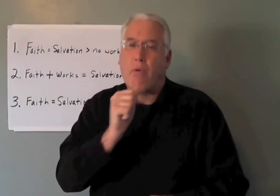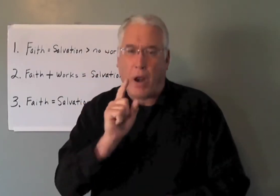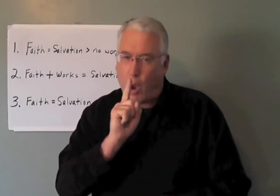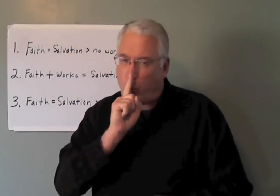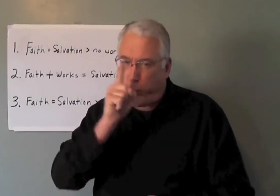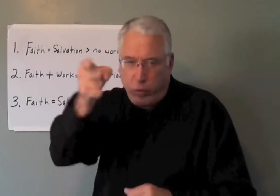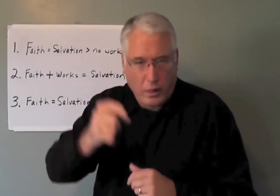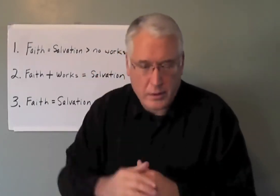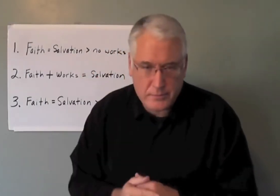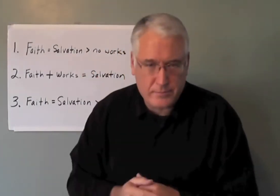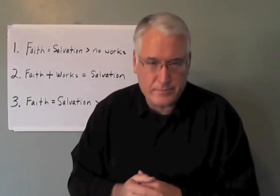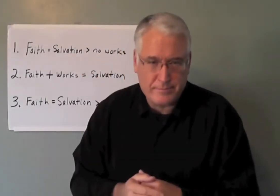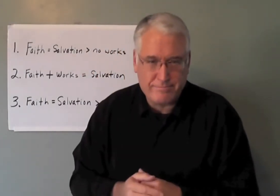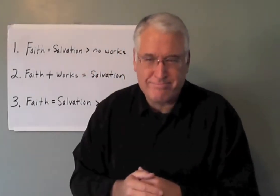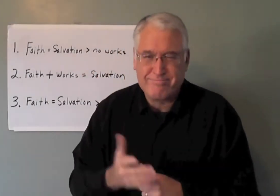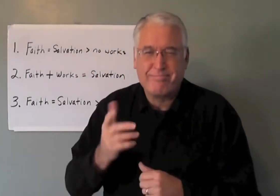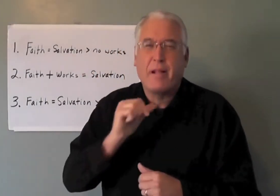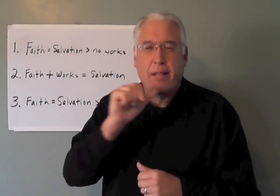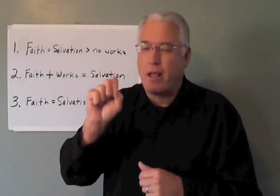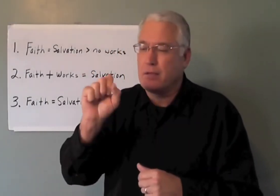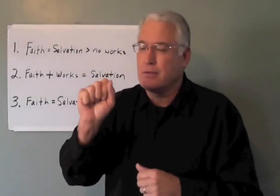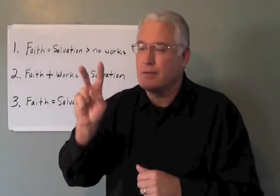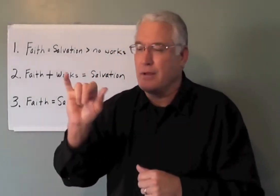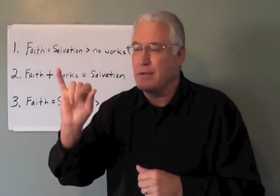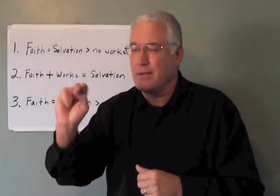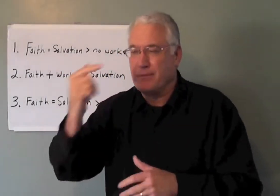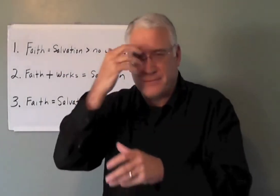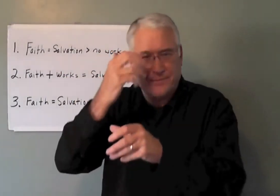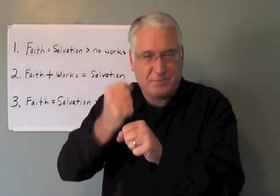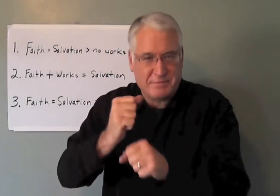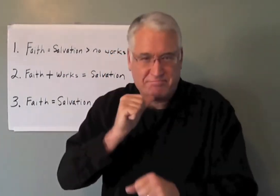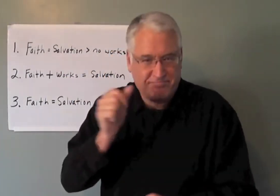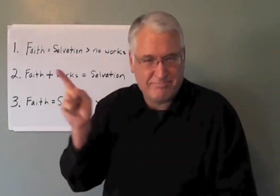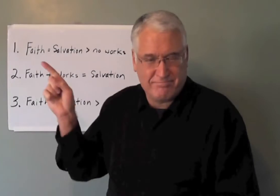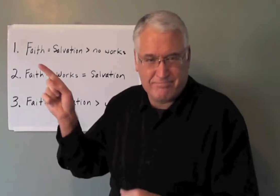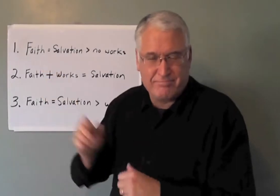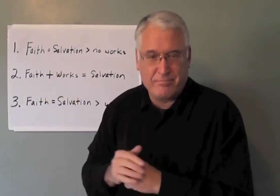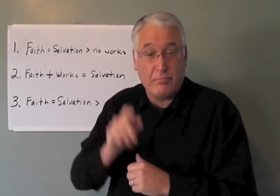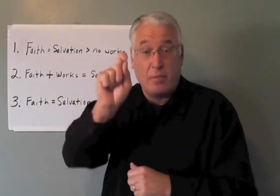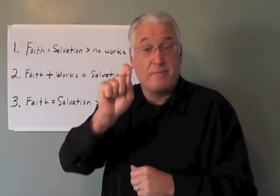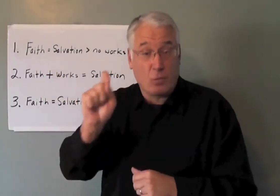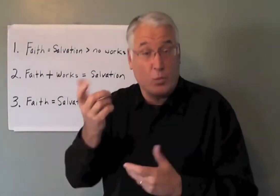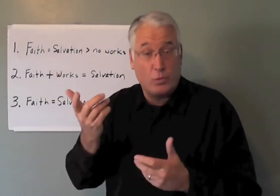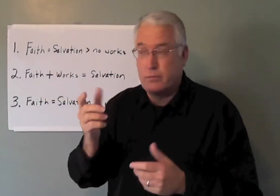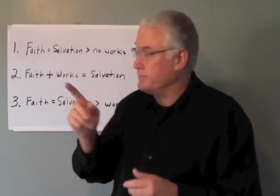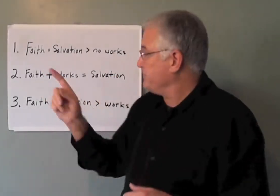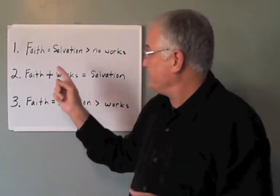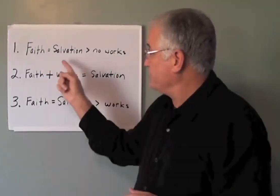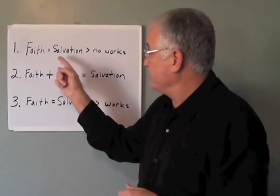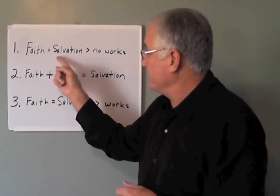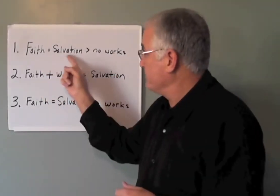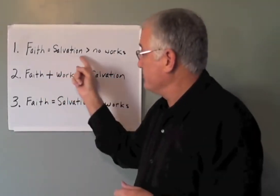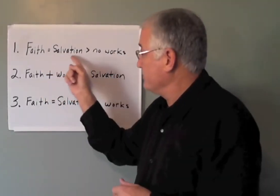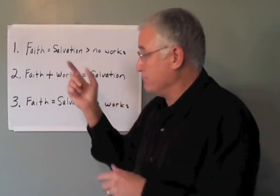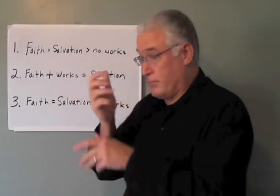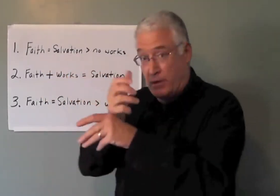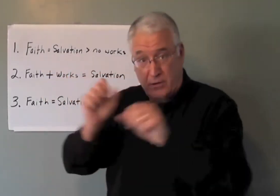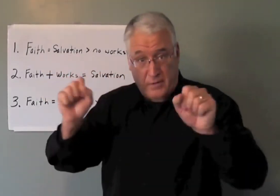faith is not real. It is not saving faith. Therefore, salvation